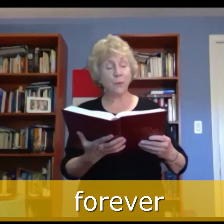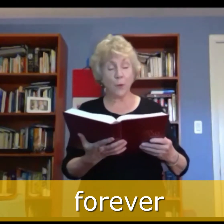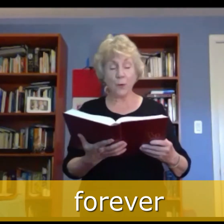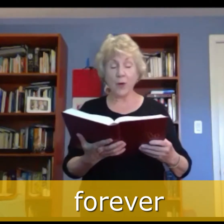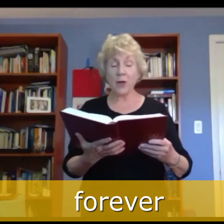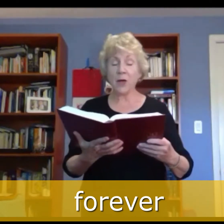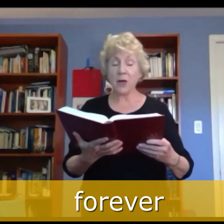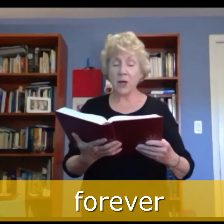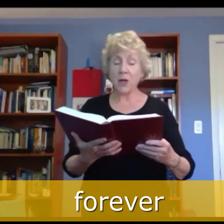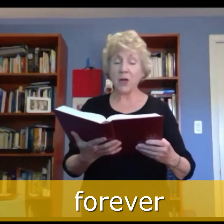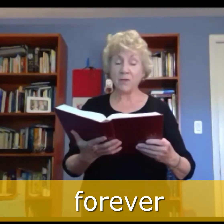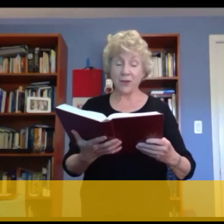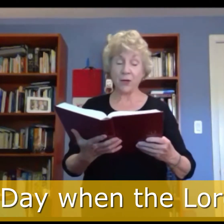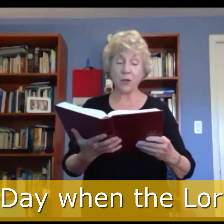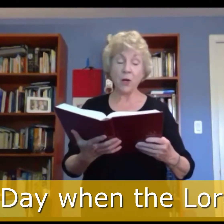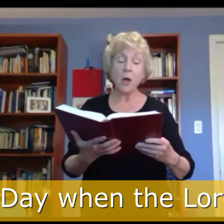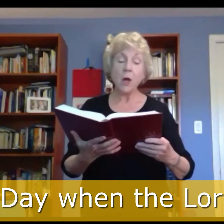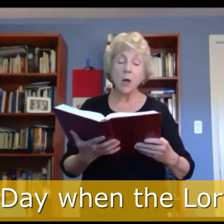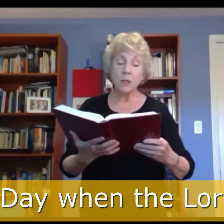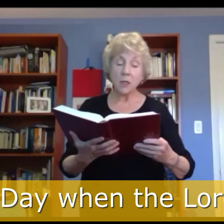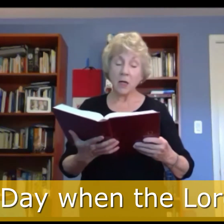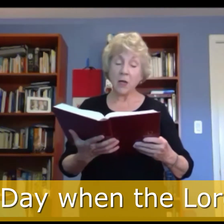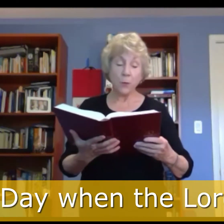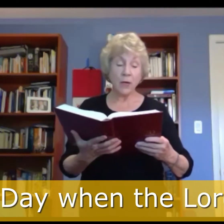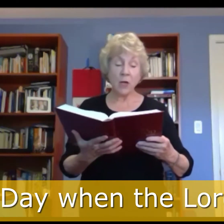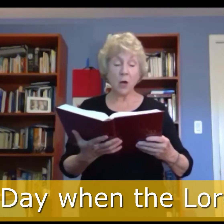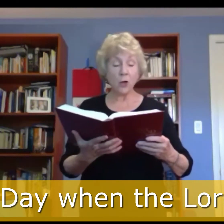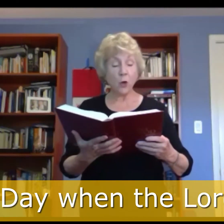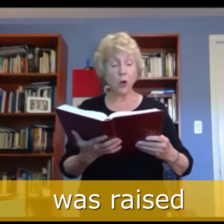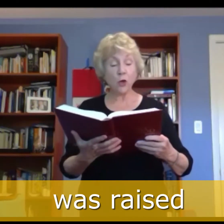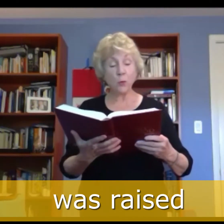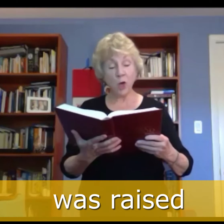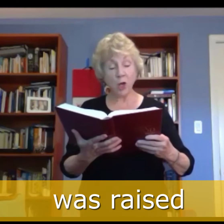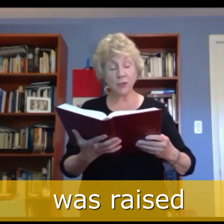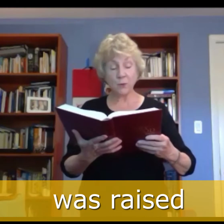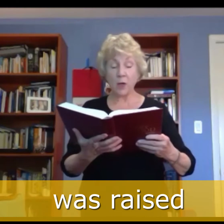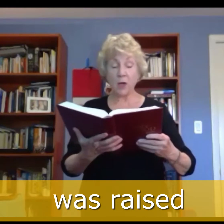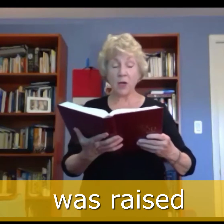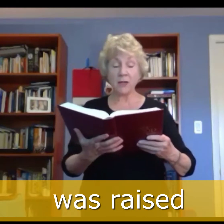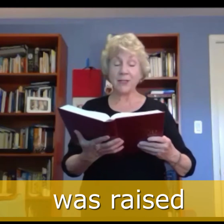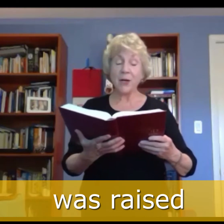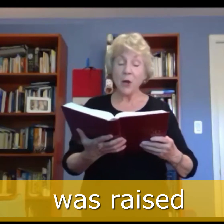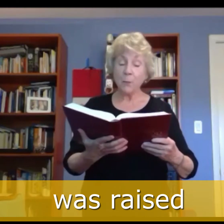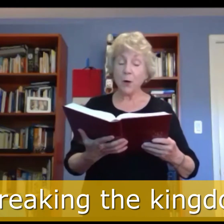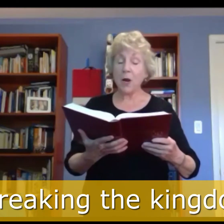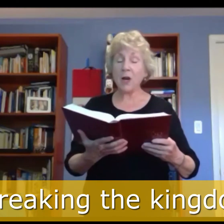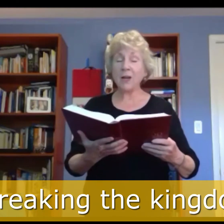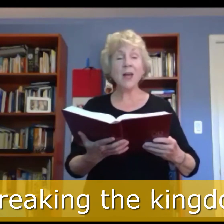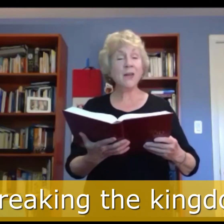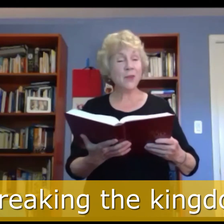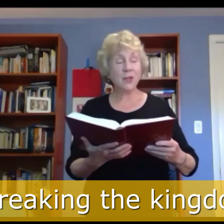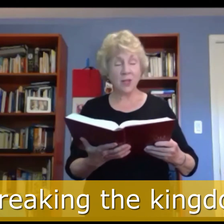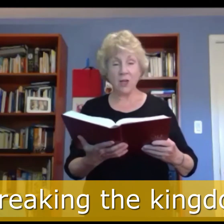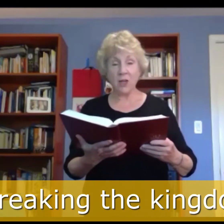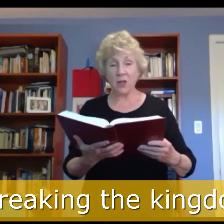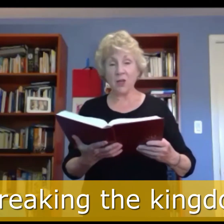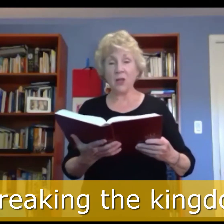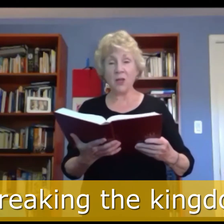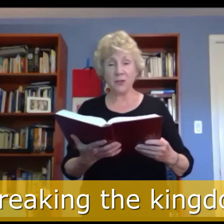forever, day when our Lord was raised, breaking the kingdom